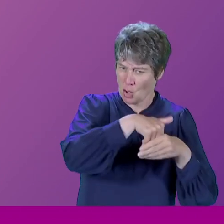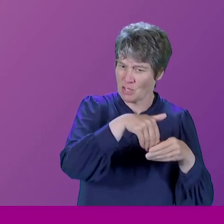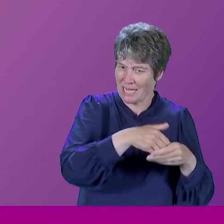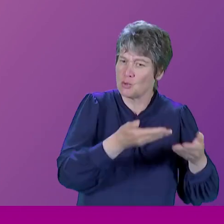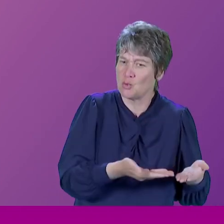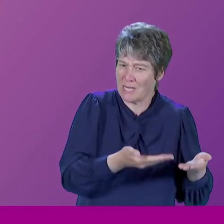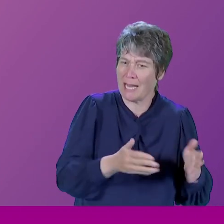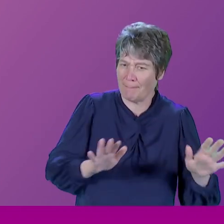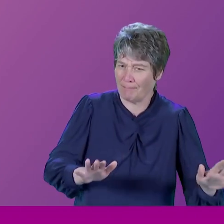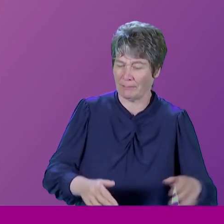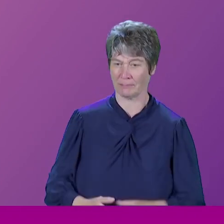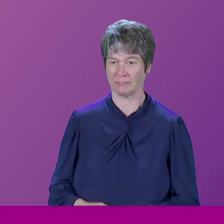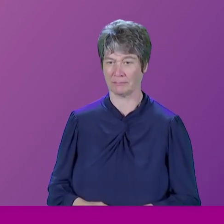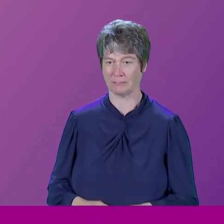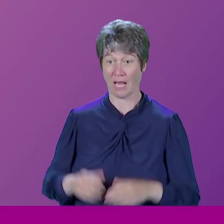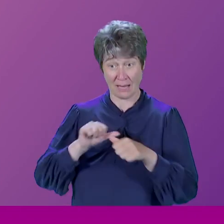Next question, the gentleman back.